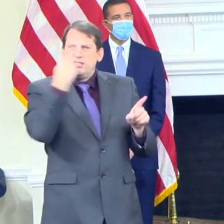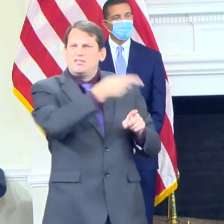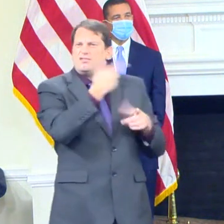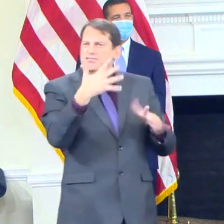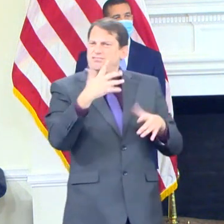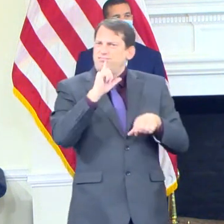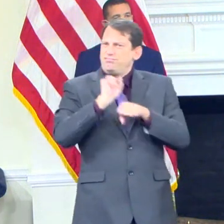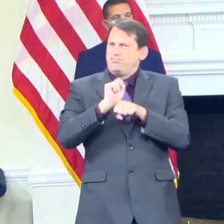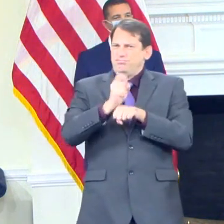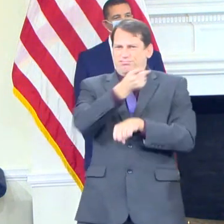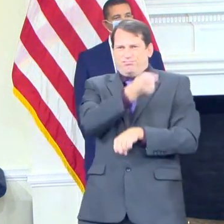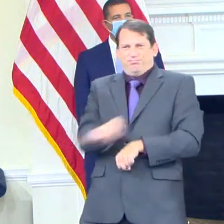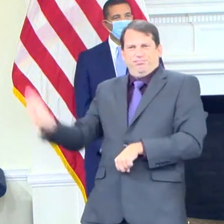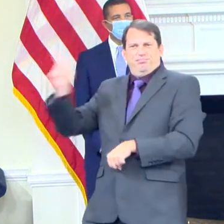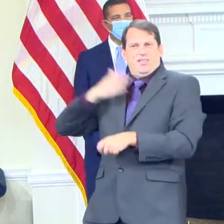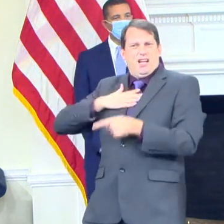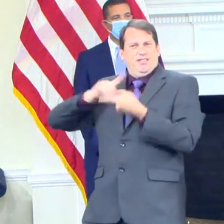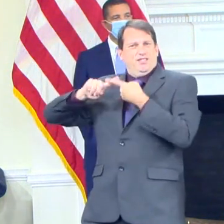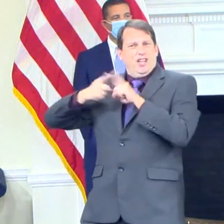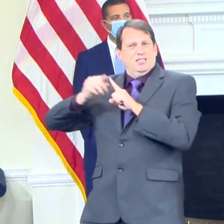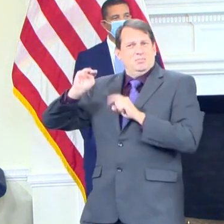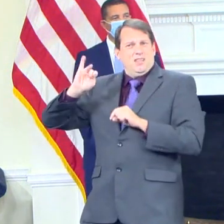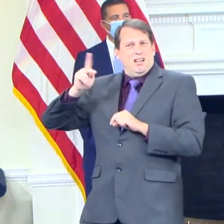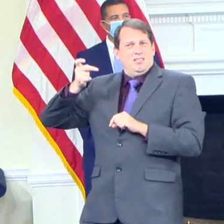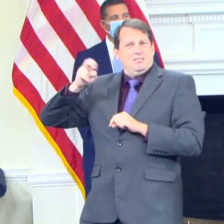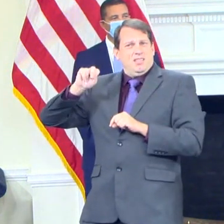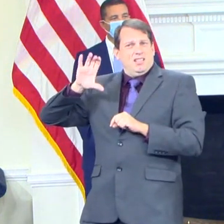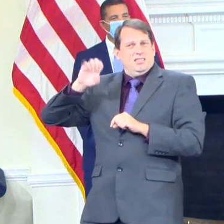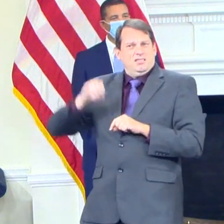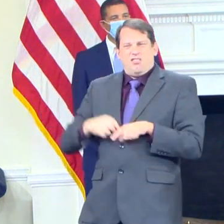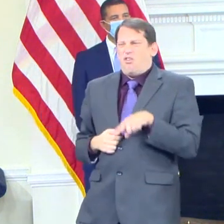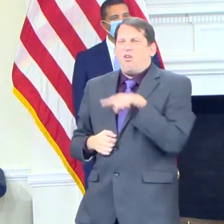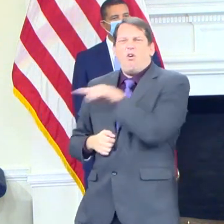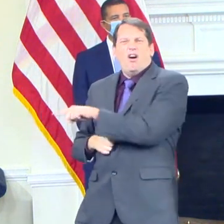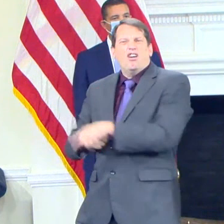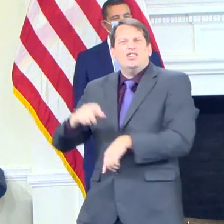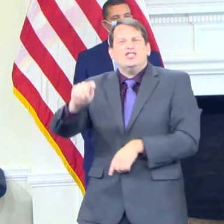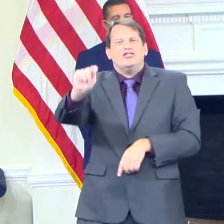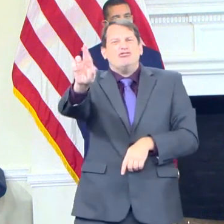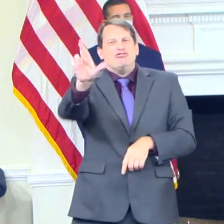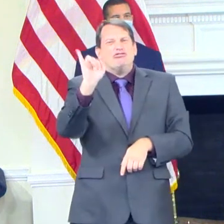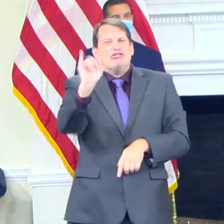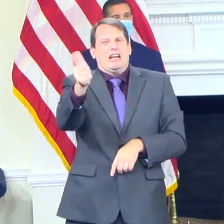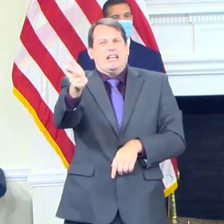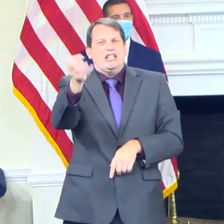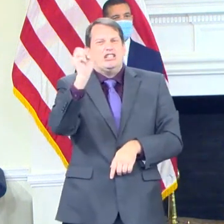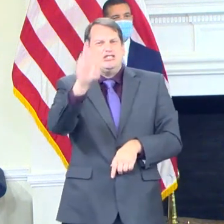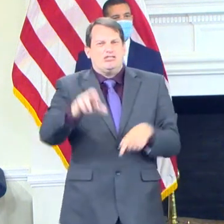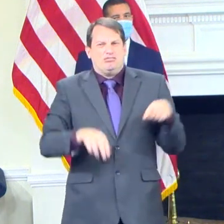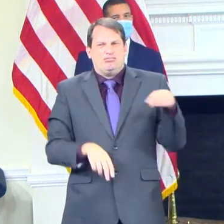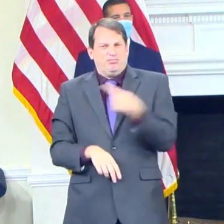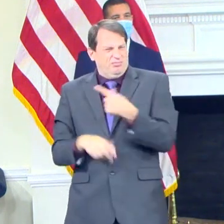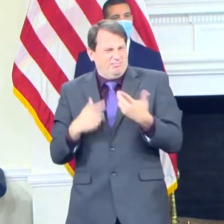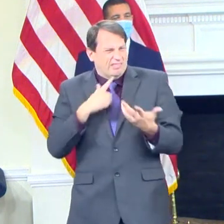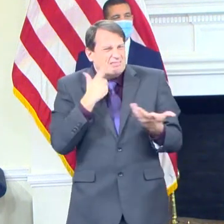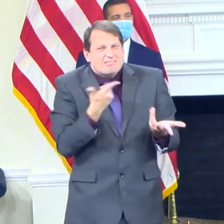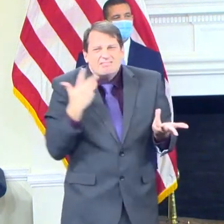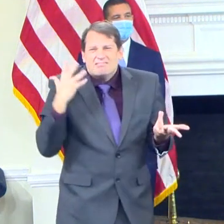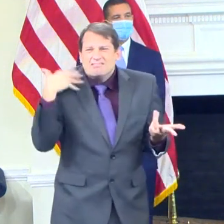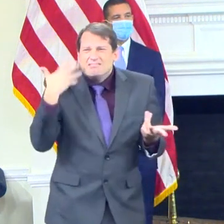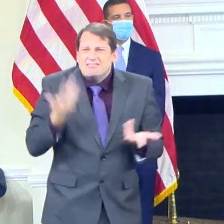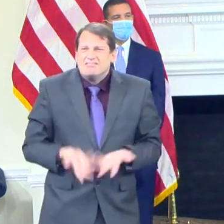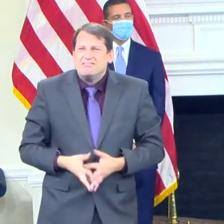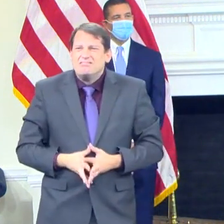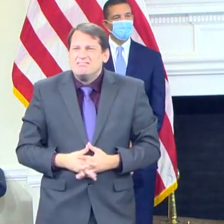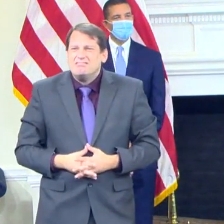it's a pretty clear choice. You know, the Goucher poll came out last week saying a Republican like Hogan would beat a